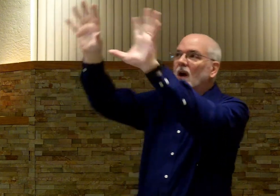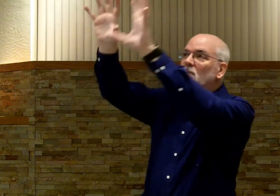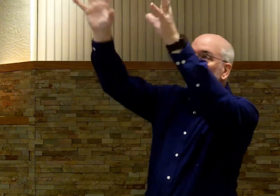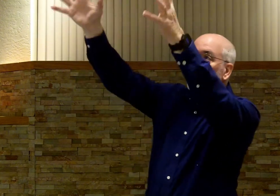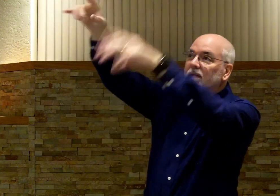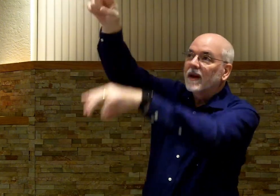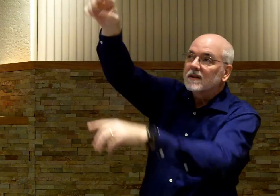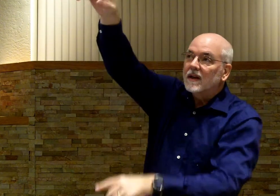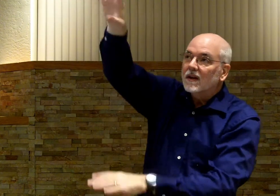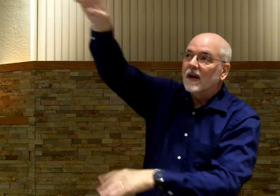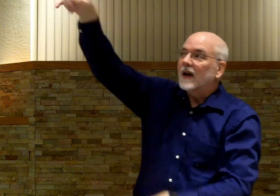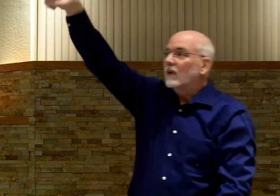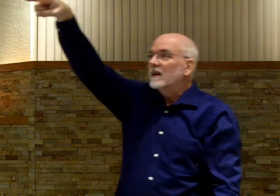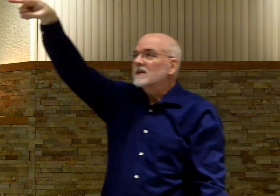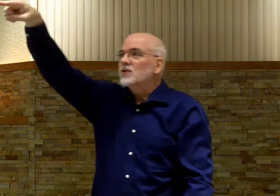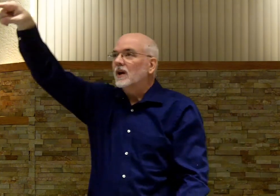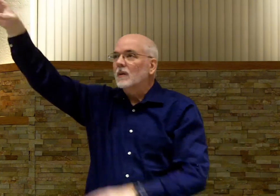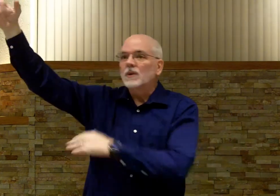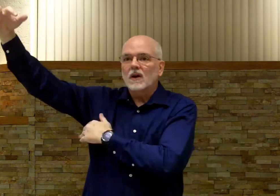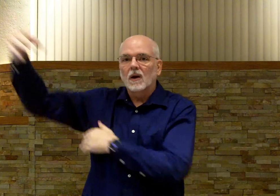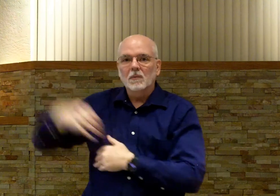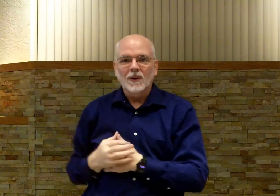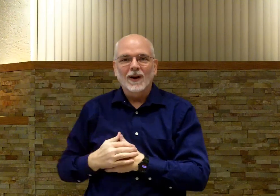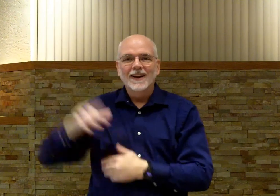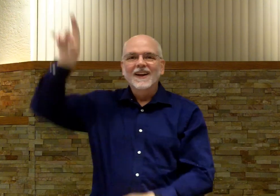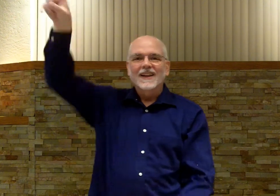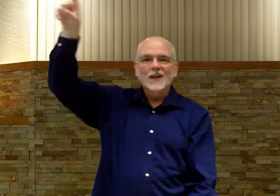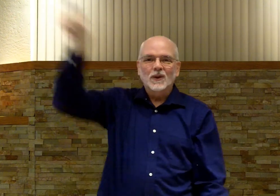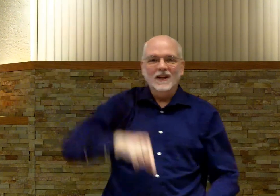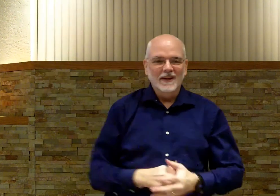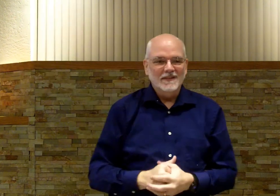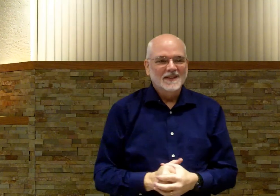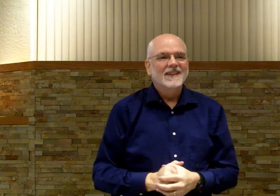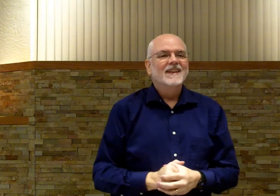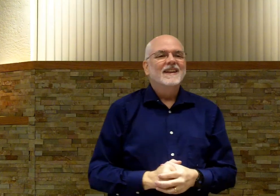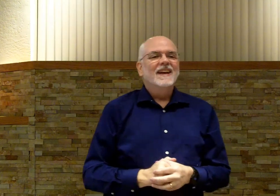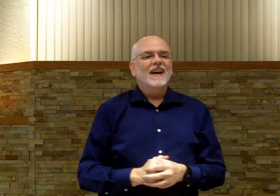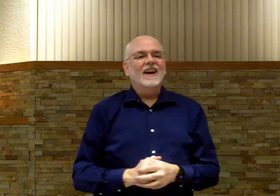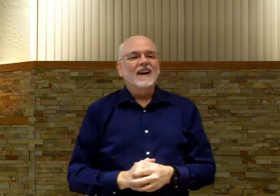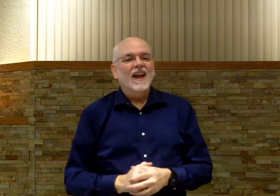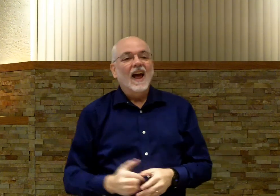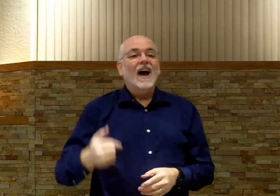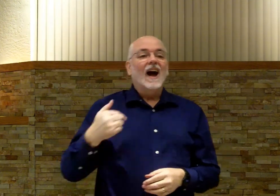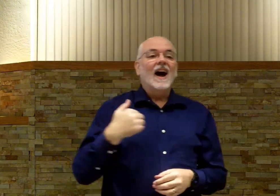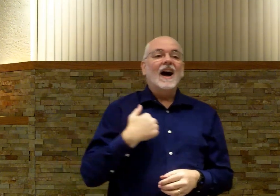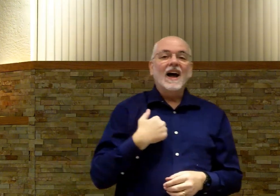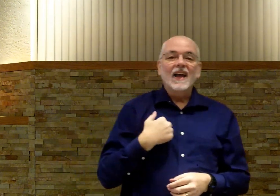not. But right there, sitting on the cloud, right next to the chair with the harp. All right? That's where they live. All right. I.